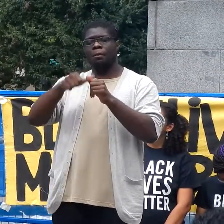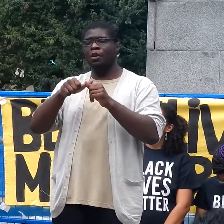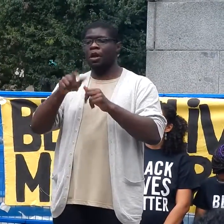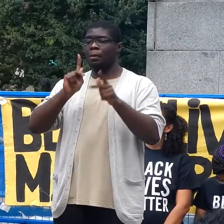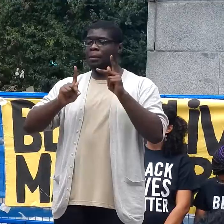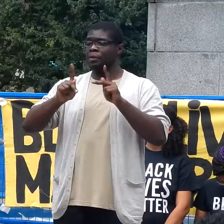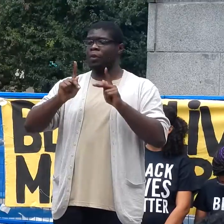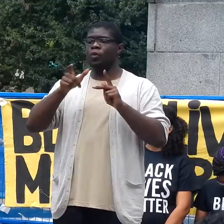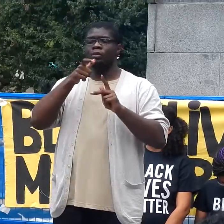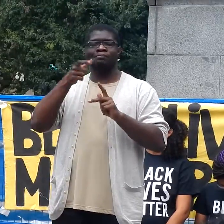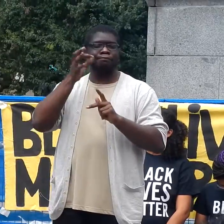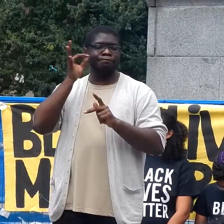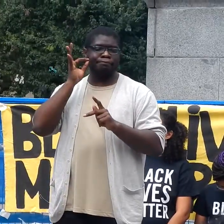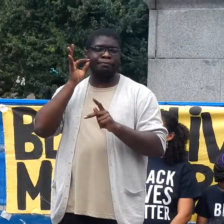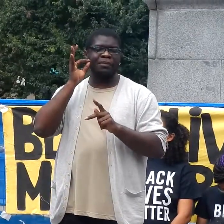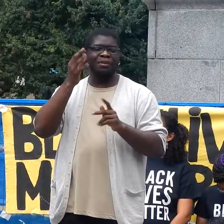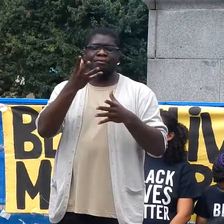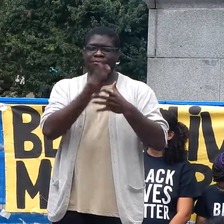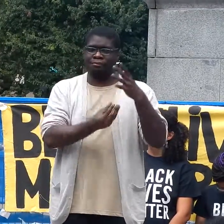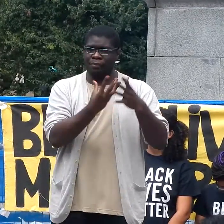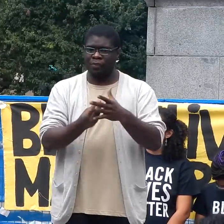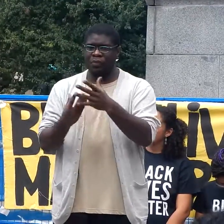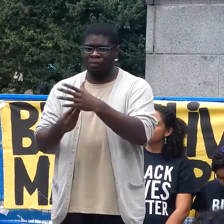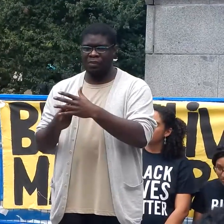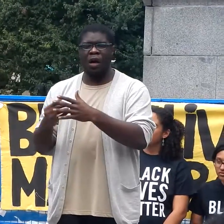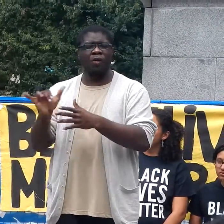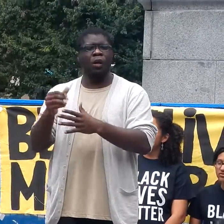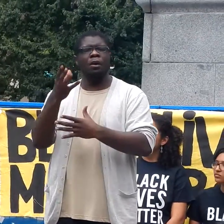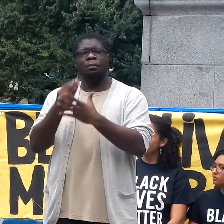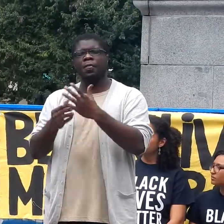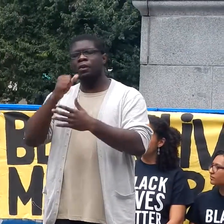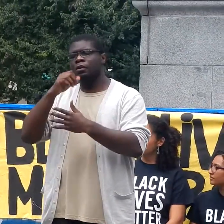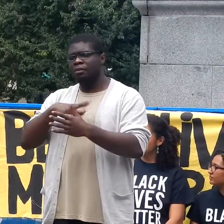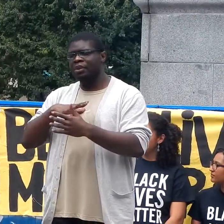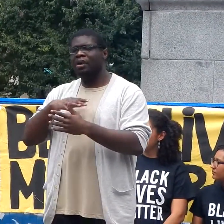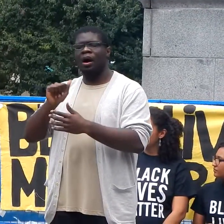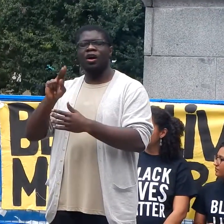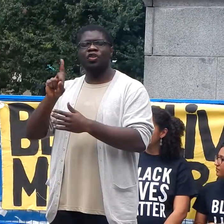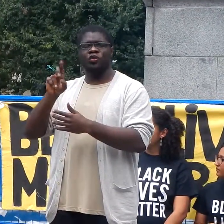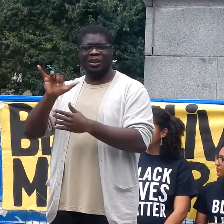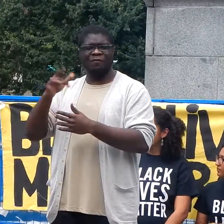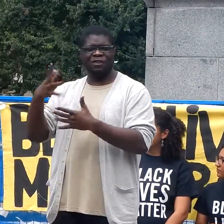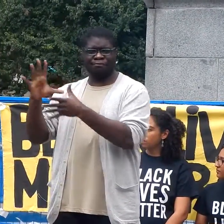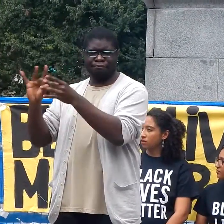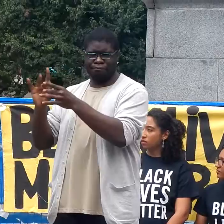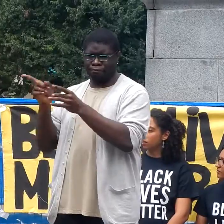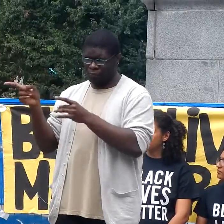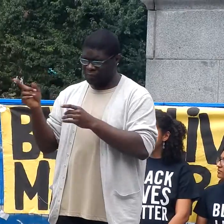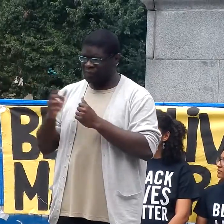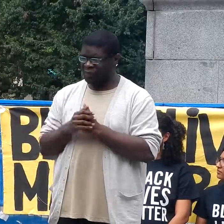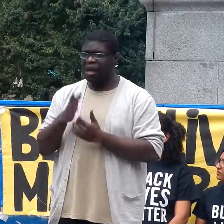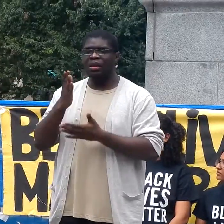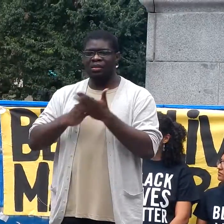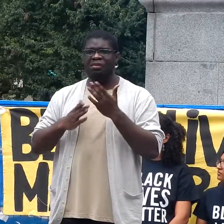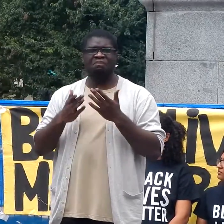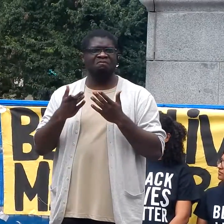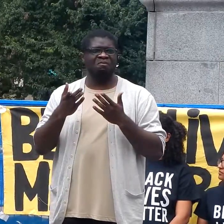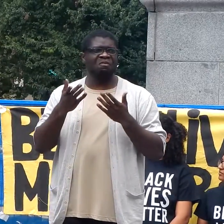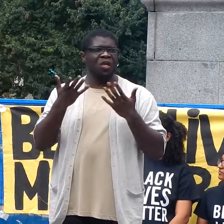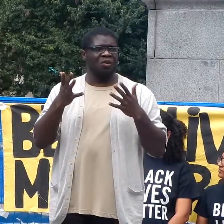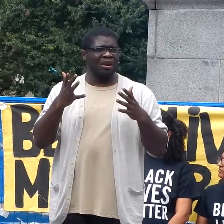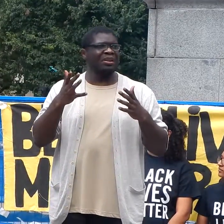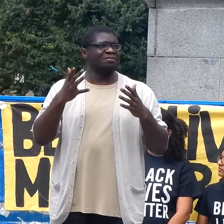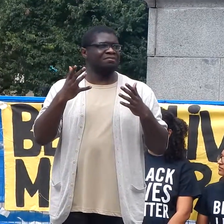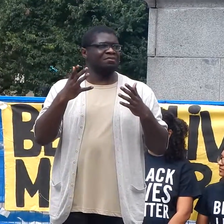the same forces especially the missing and murdered indigenous women which Audrey has already spoken about some of us some of whom were taken on the very